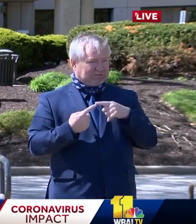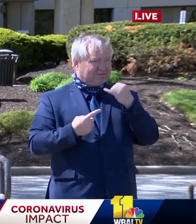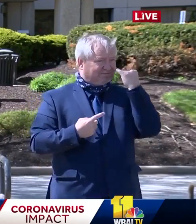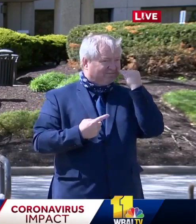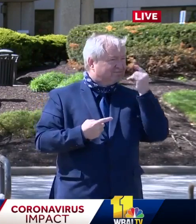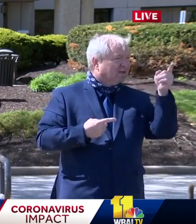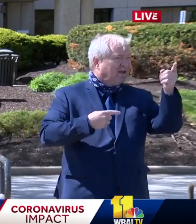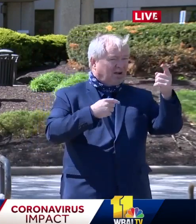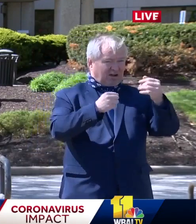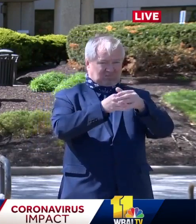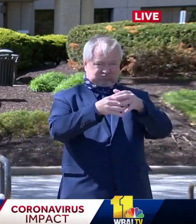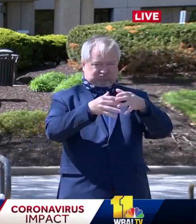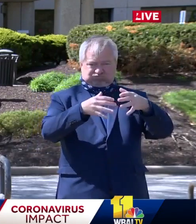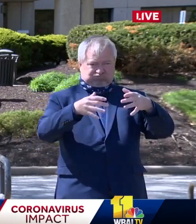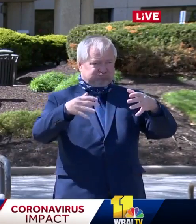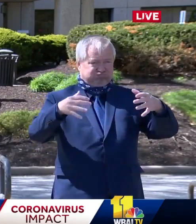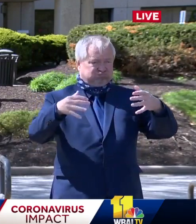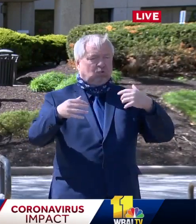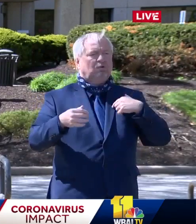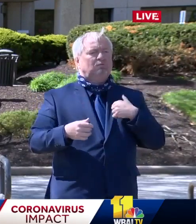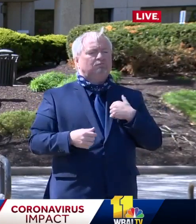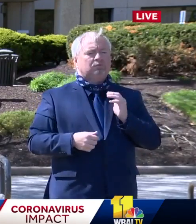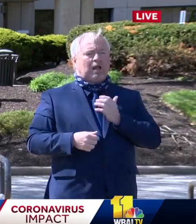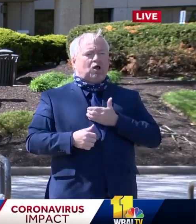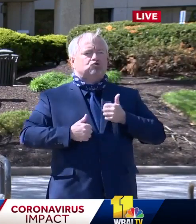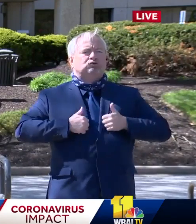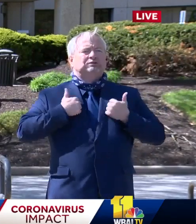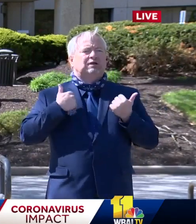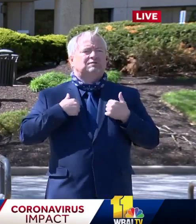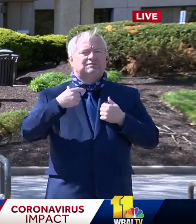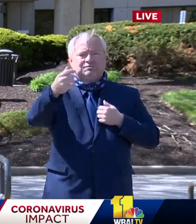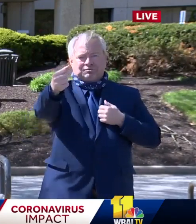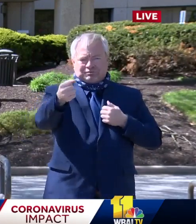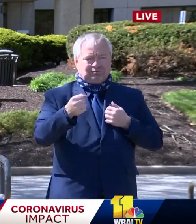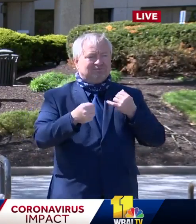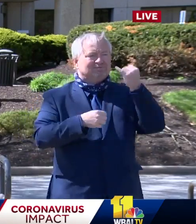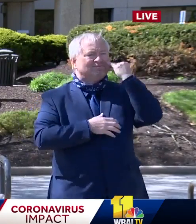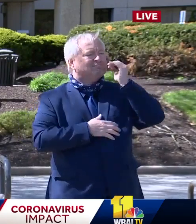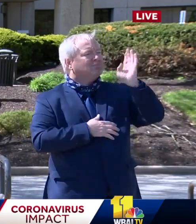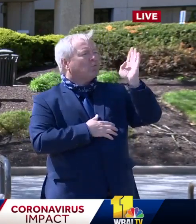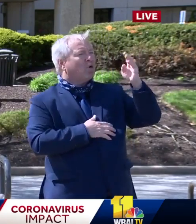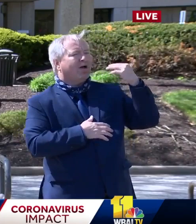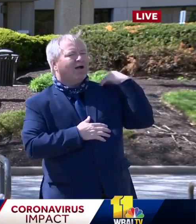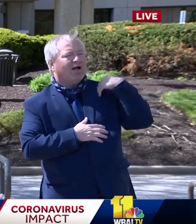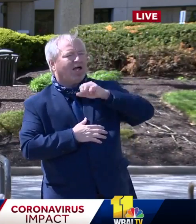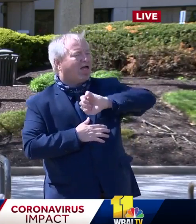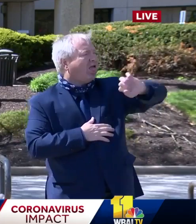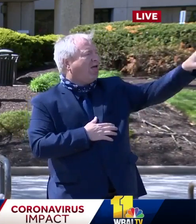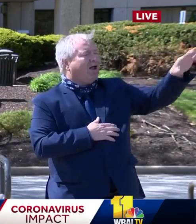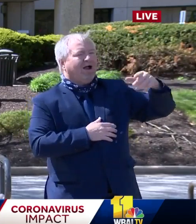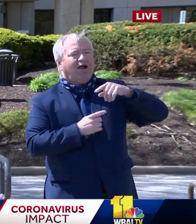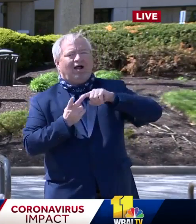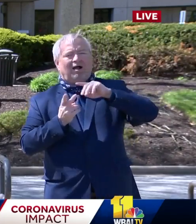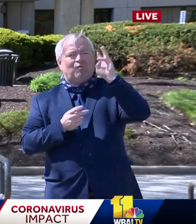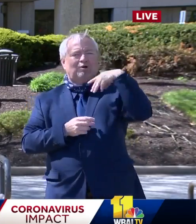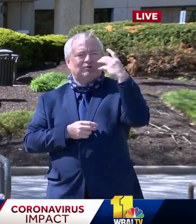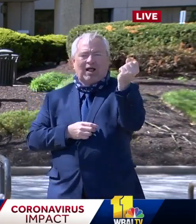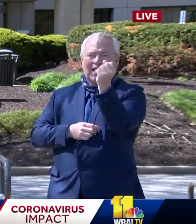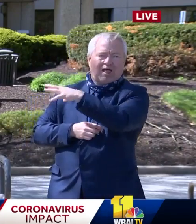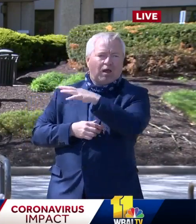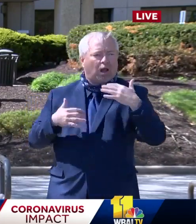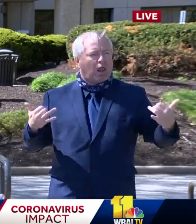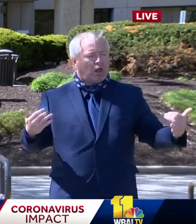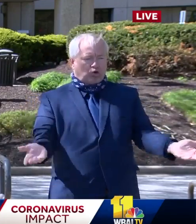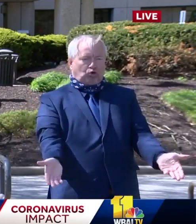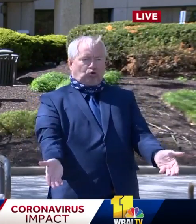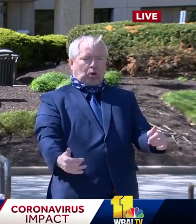it means that we don't have to send our patients out to them up to Baltimore or over to Washington DC. This means that we have the capacity now to have